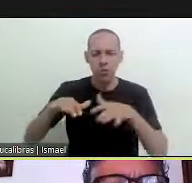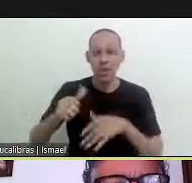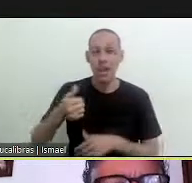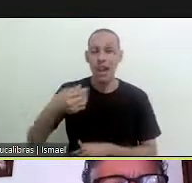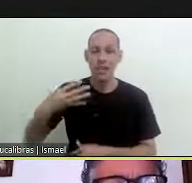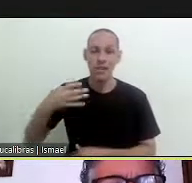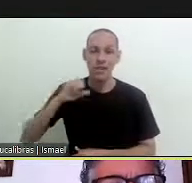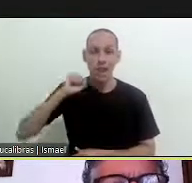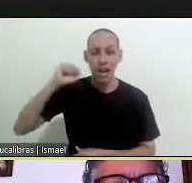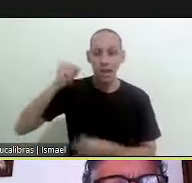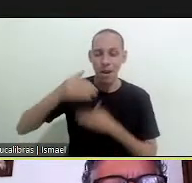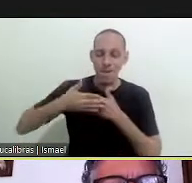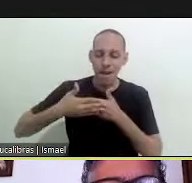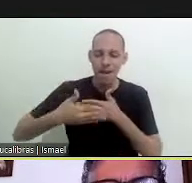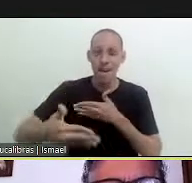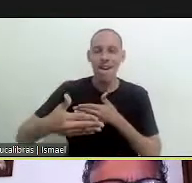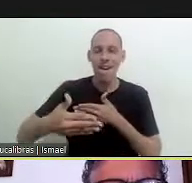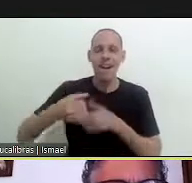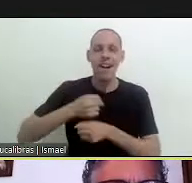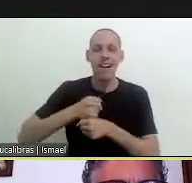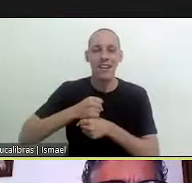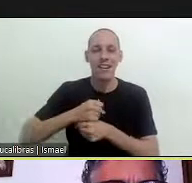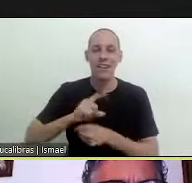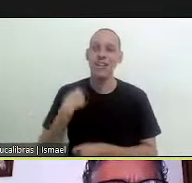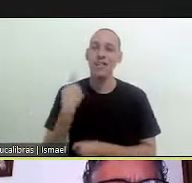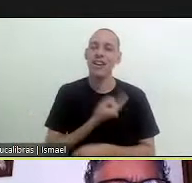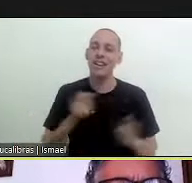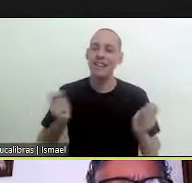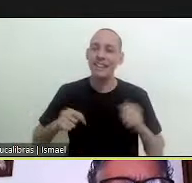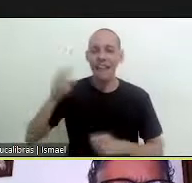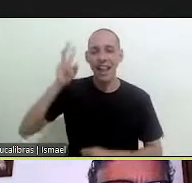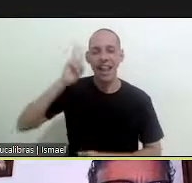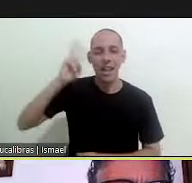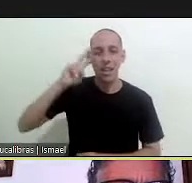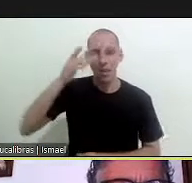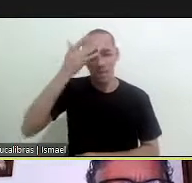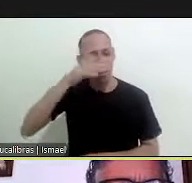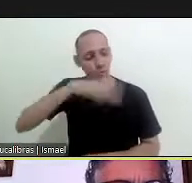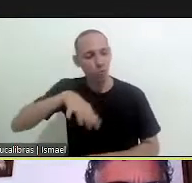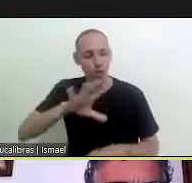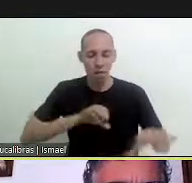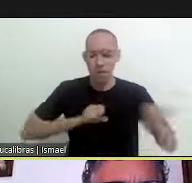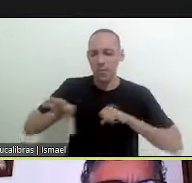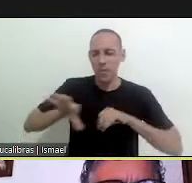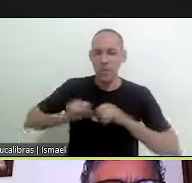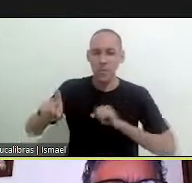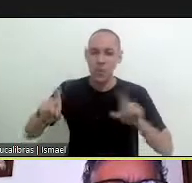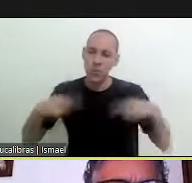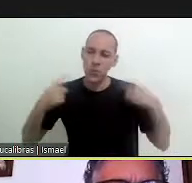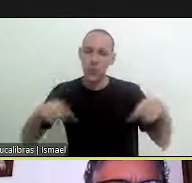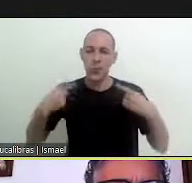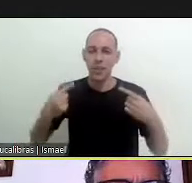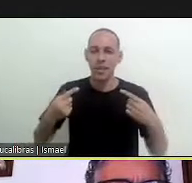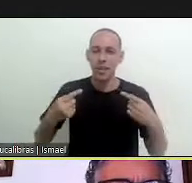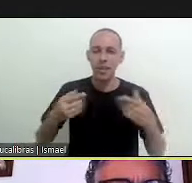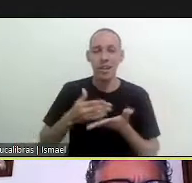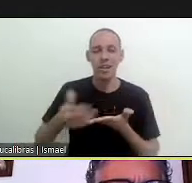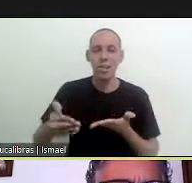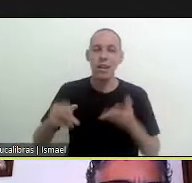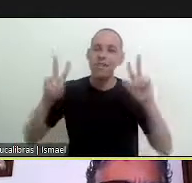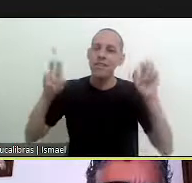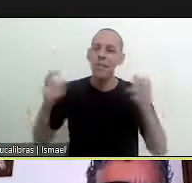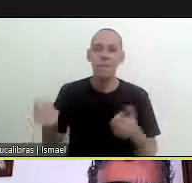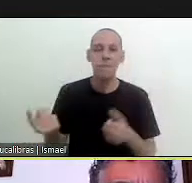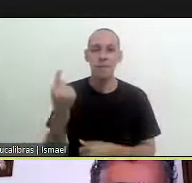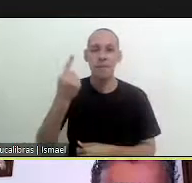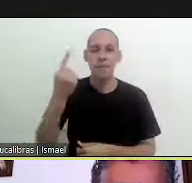therefore it's on the 14th of april as of this year when we can remind remember of all people affected by the